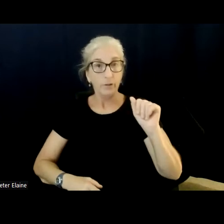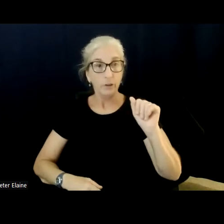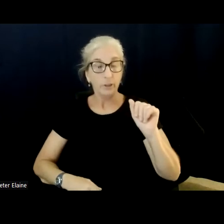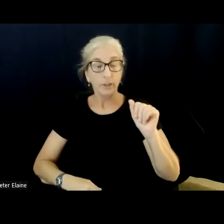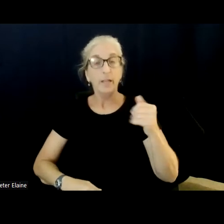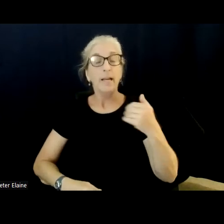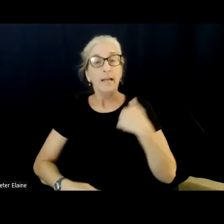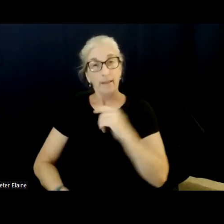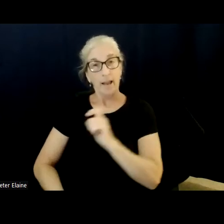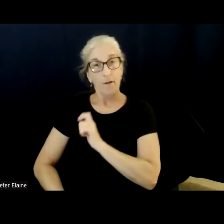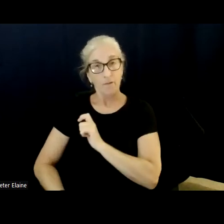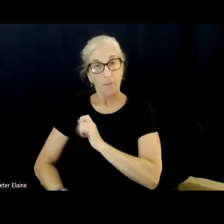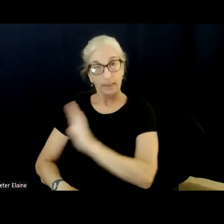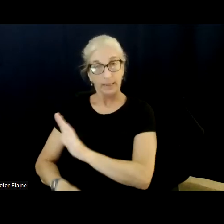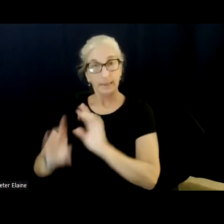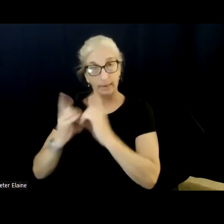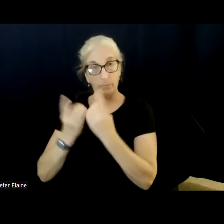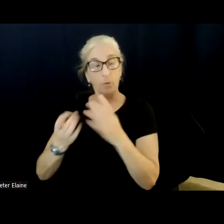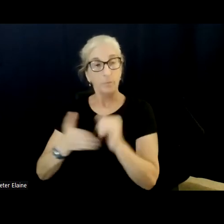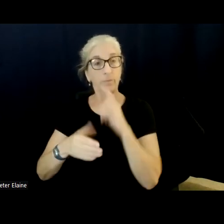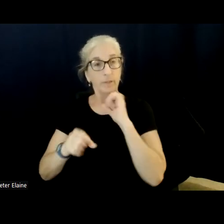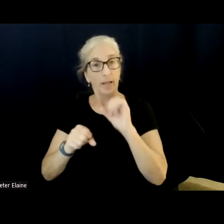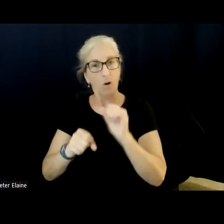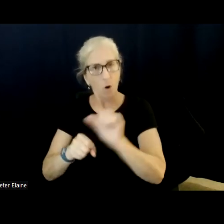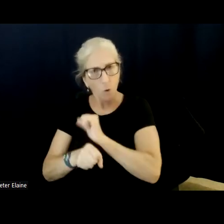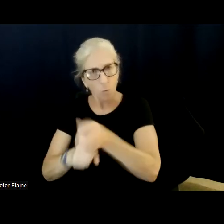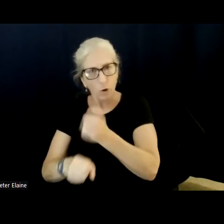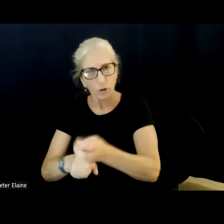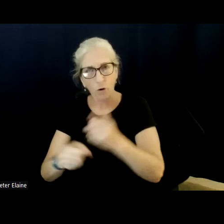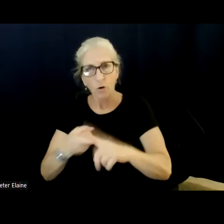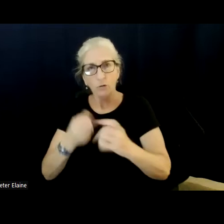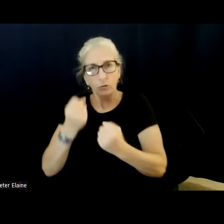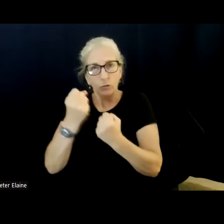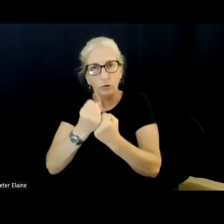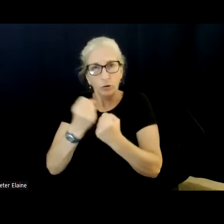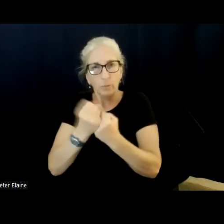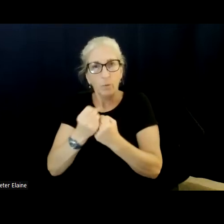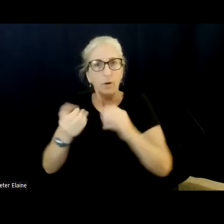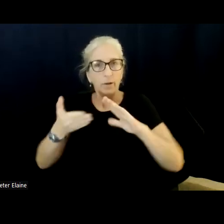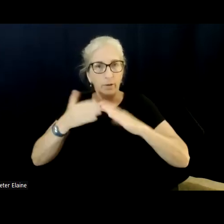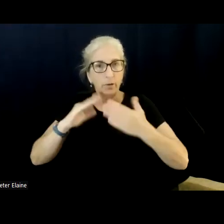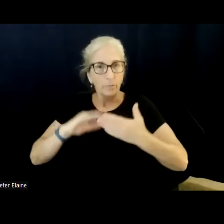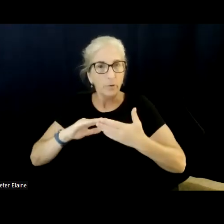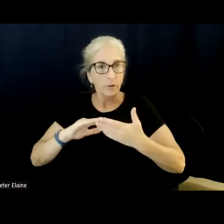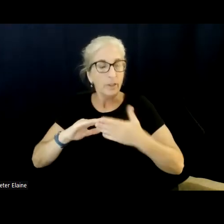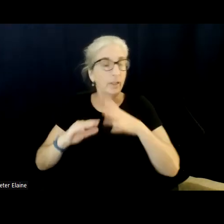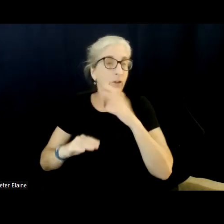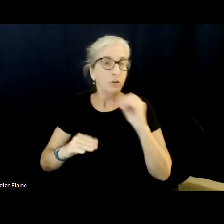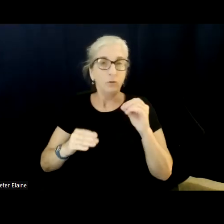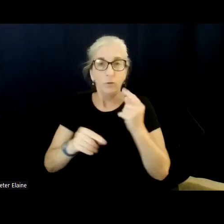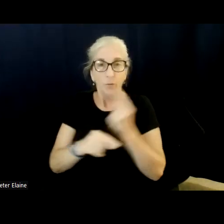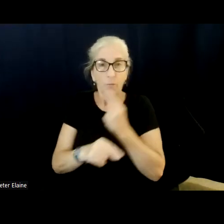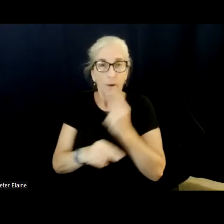departments that, that are making special efforts to help this community and, and treat and, uh, properly engage with these